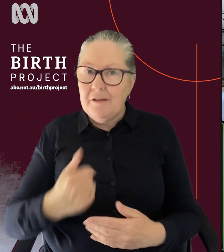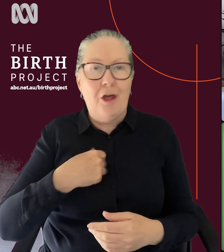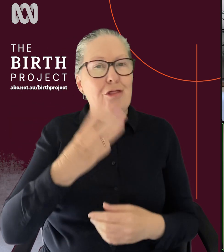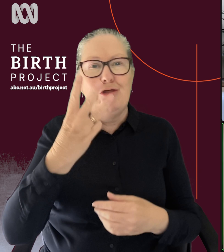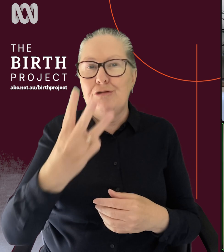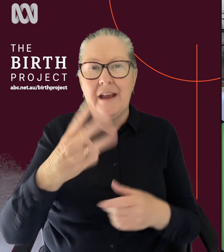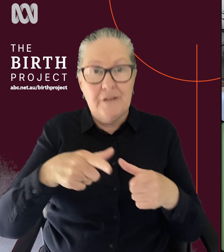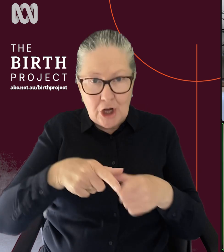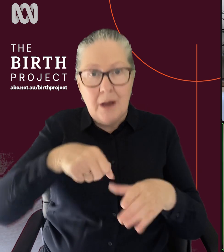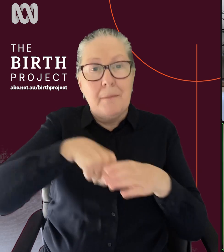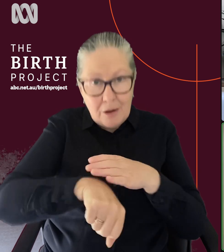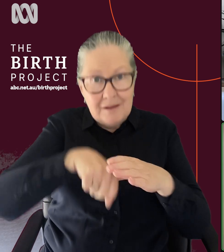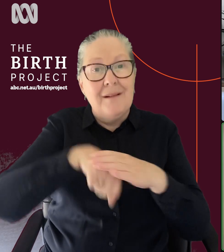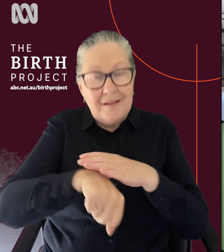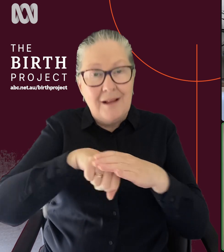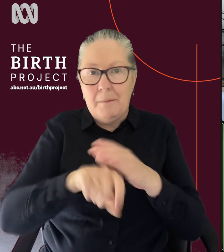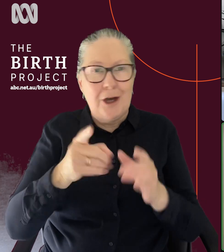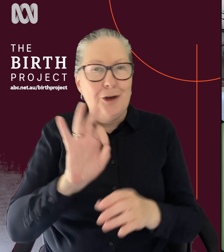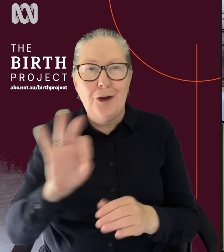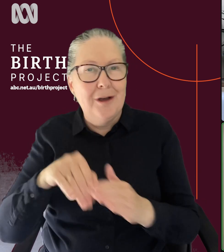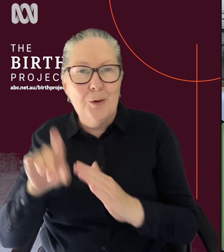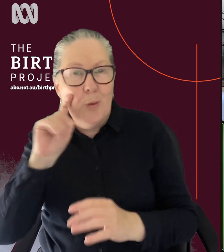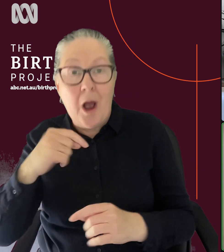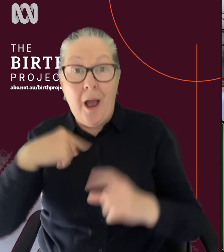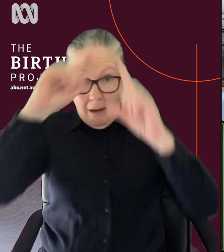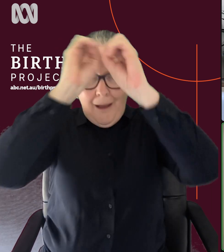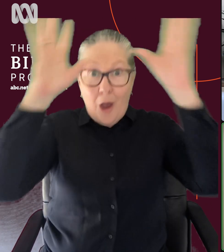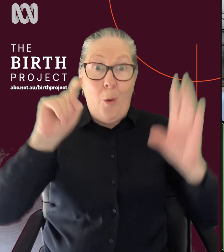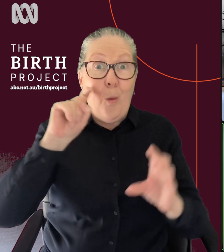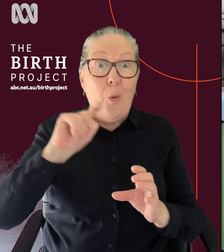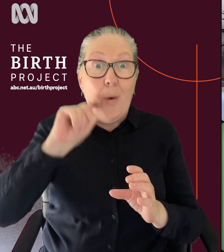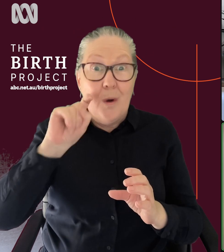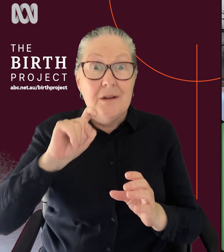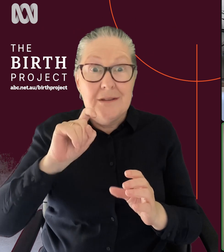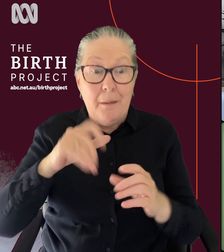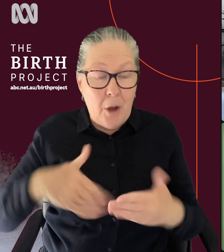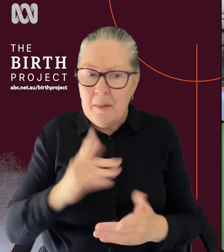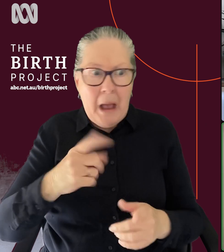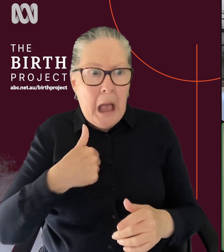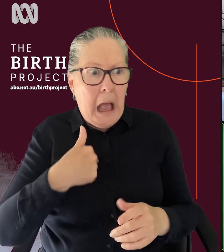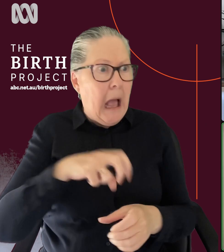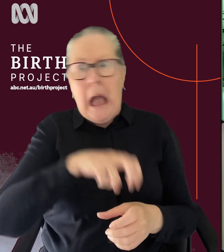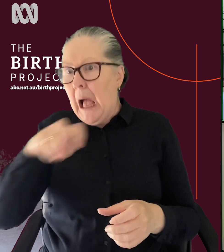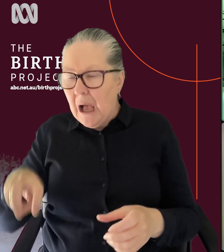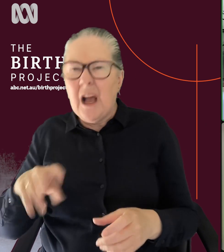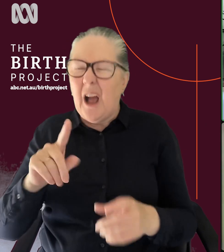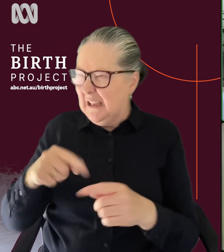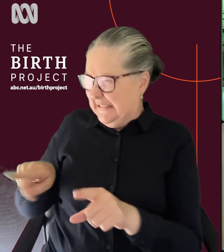them have been in water. So it's funny how you can envisage this certain thing. And then I was like, oh, get me out of the bath. This is not working. water too and it never happens.